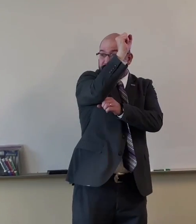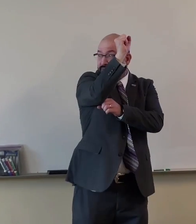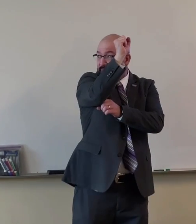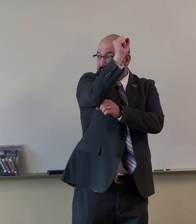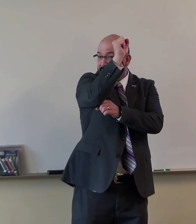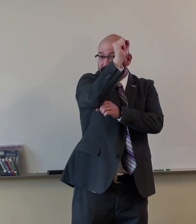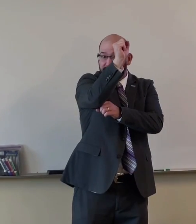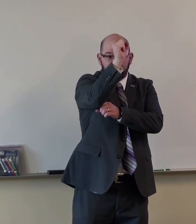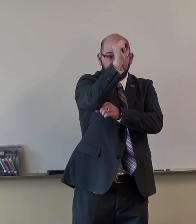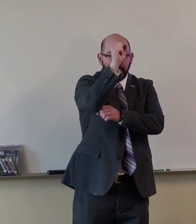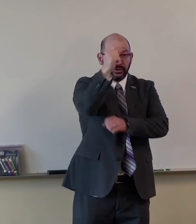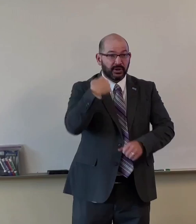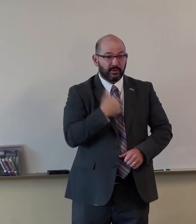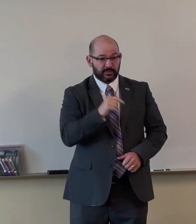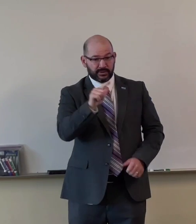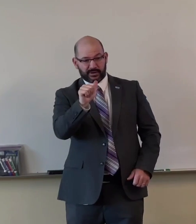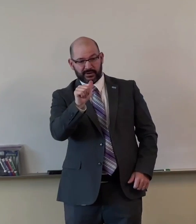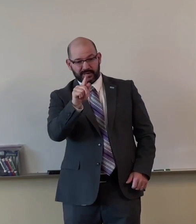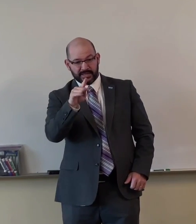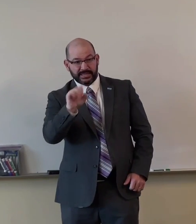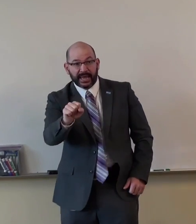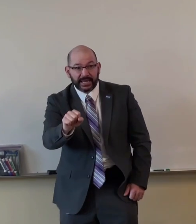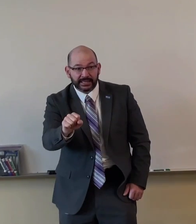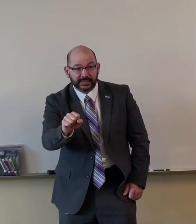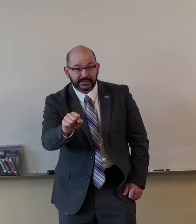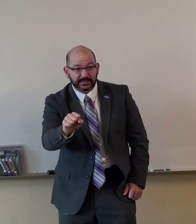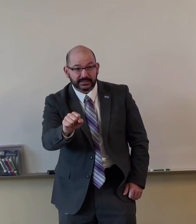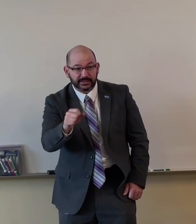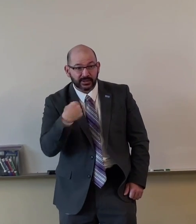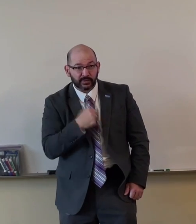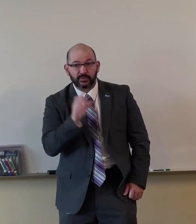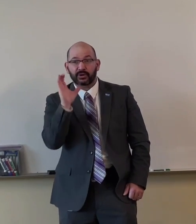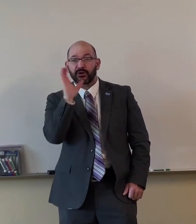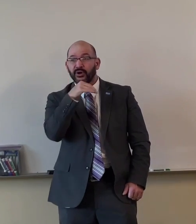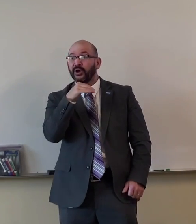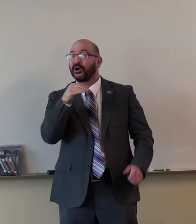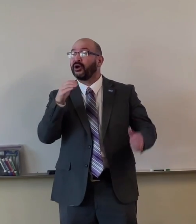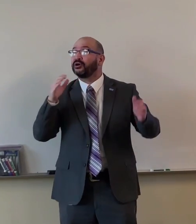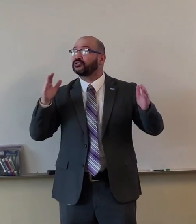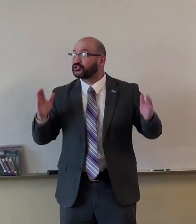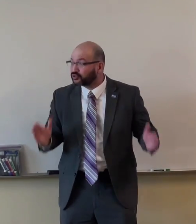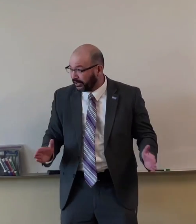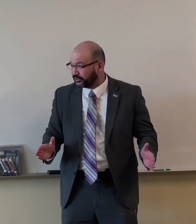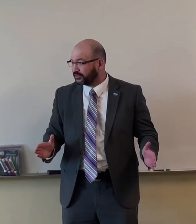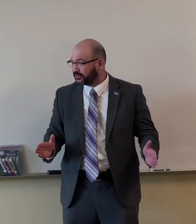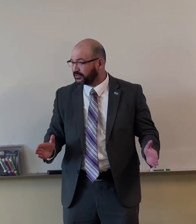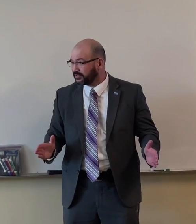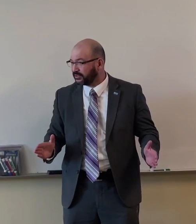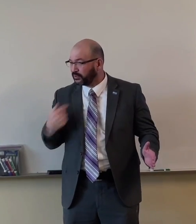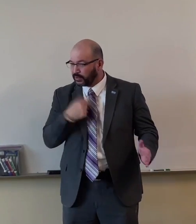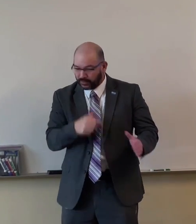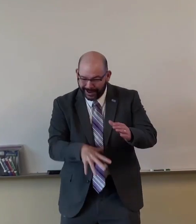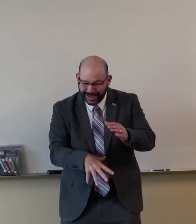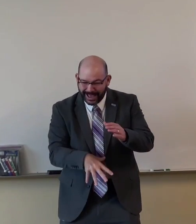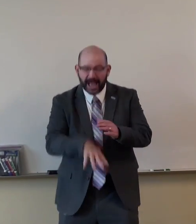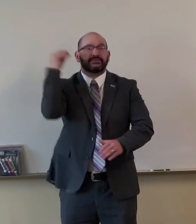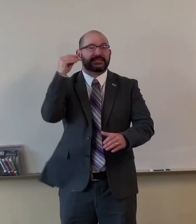rebellions, disobedience. aliens, we were strangers, we were outside